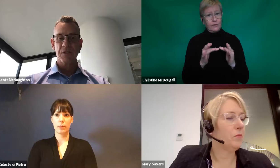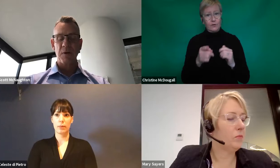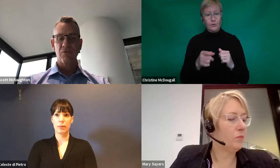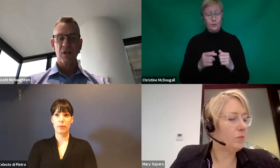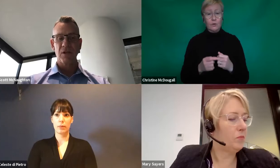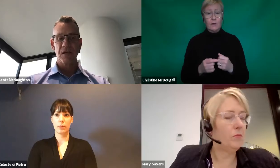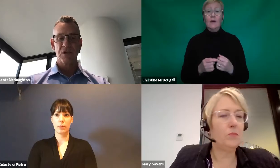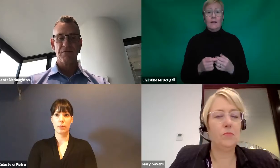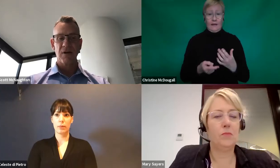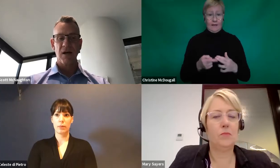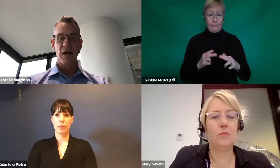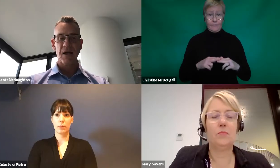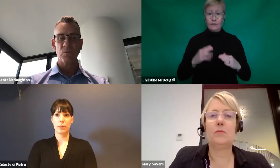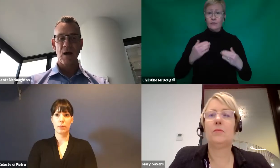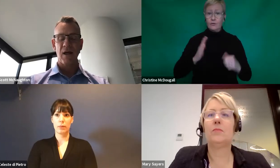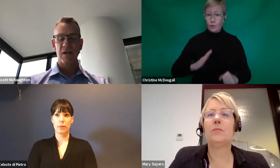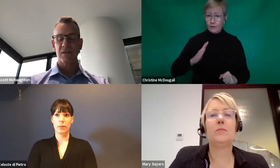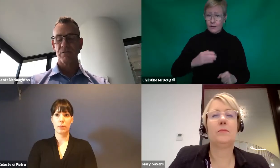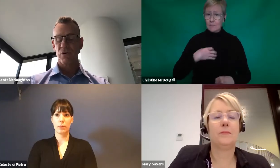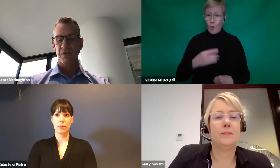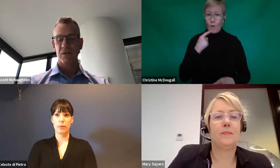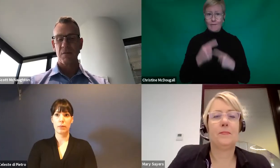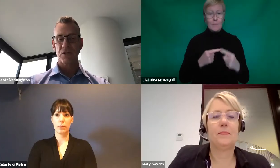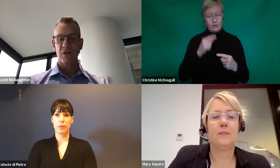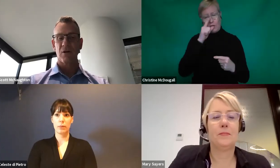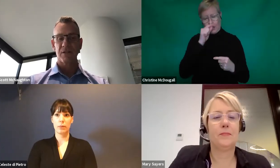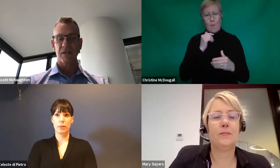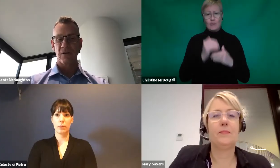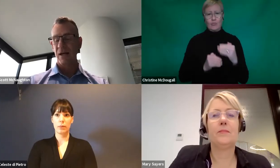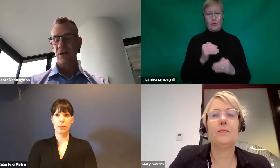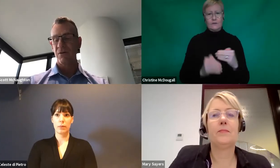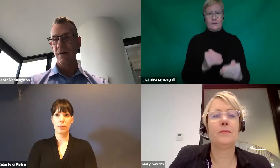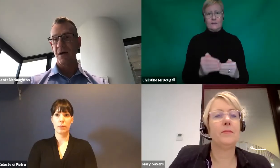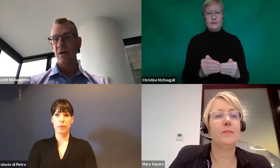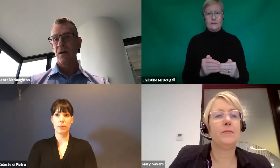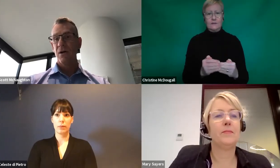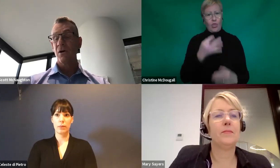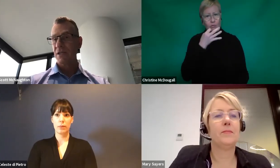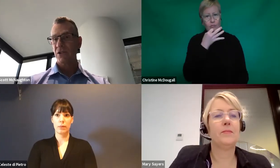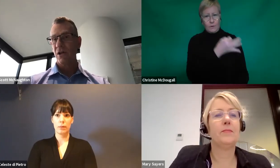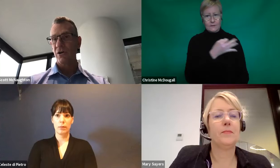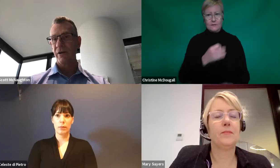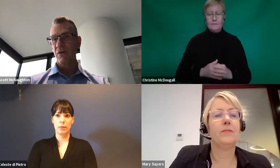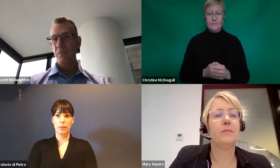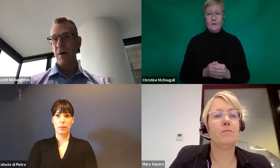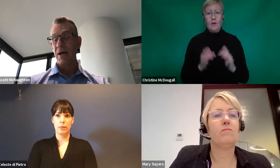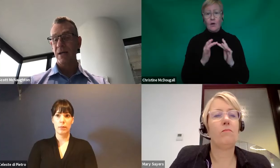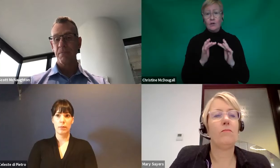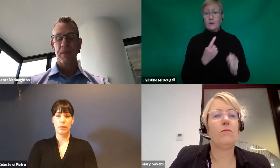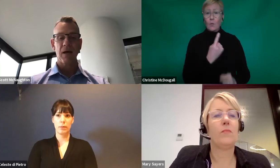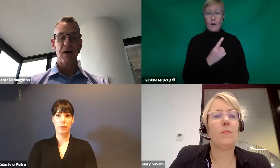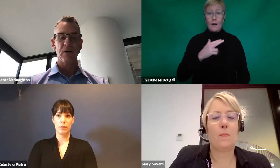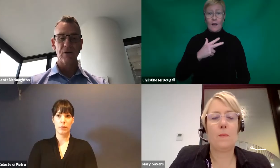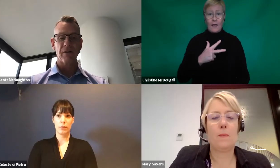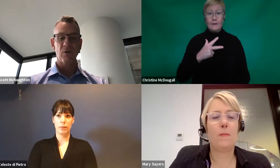So that's been a really good initiative, as well as, of course, as I mentioned, contact the 1800 number, contact your local area partner,